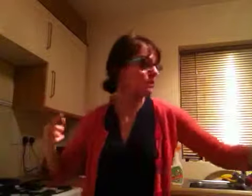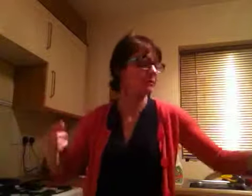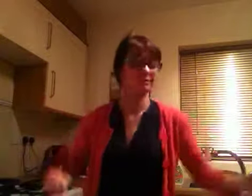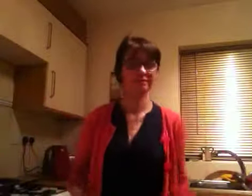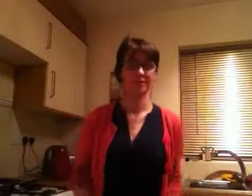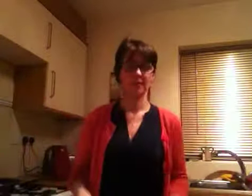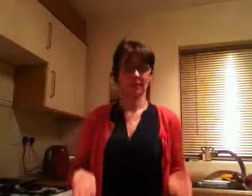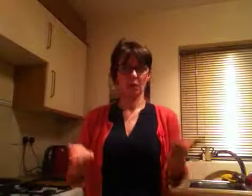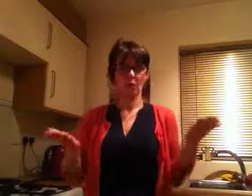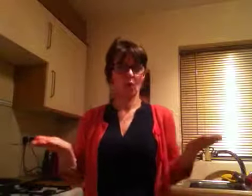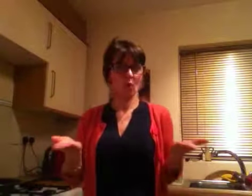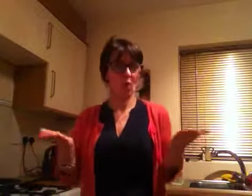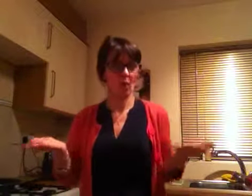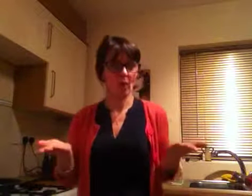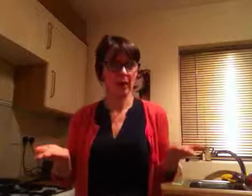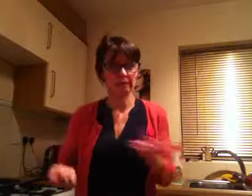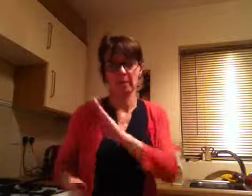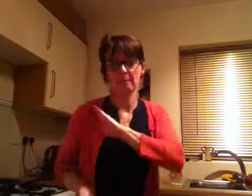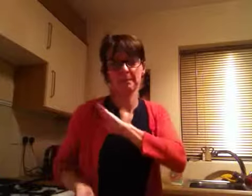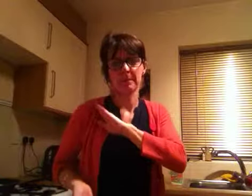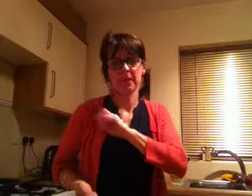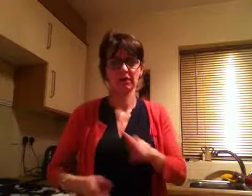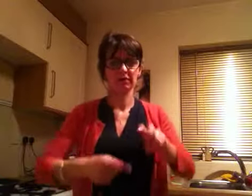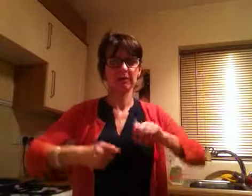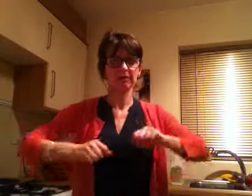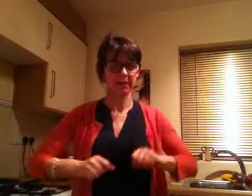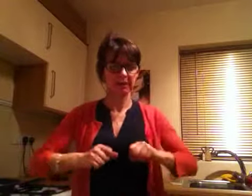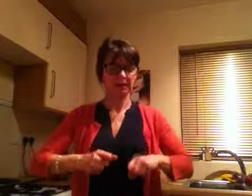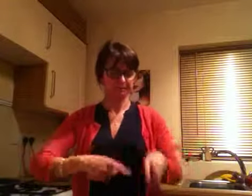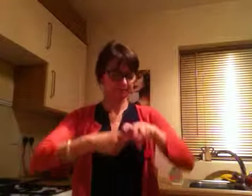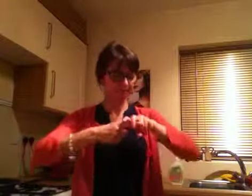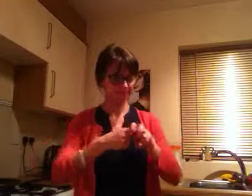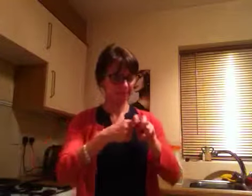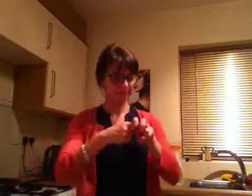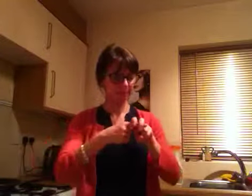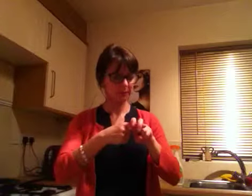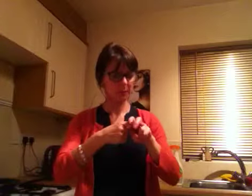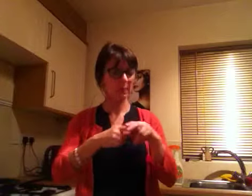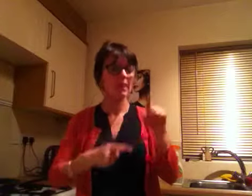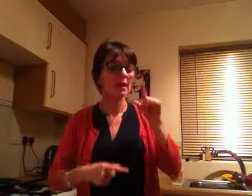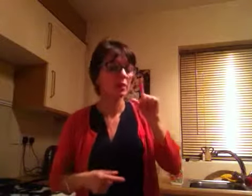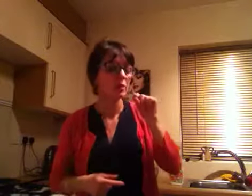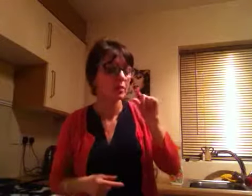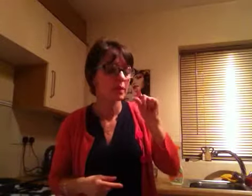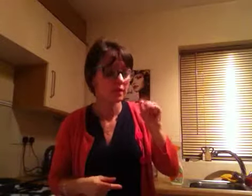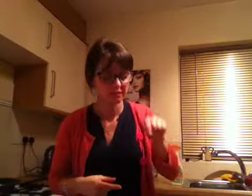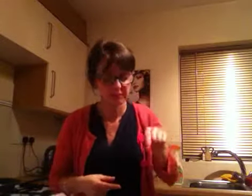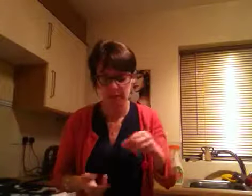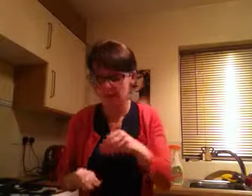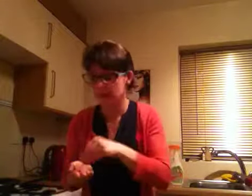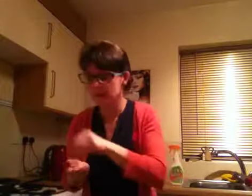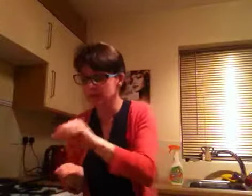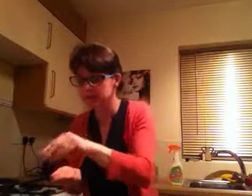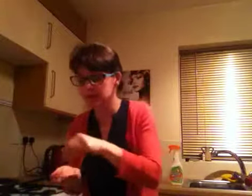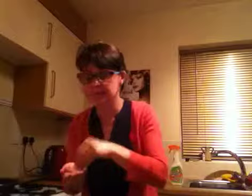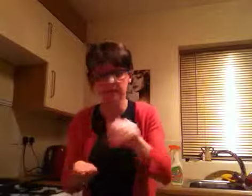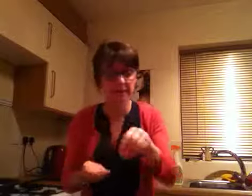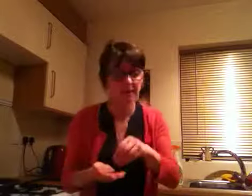took to sitting on a park bench, feeding pigeons, and watching the clock until I could go back